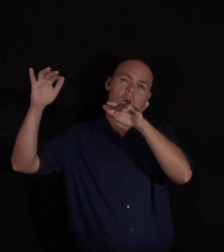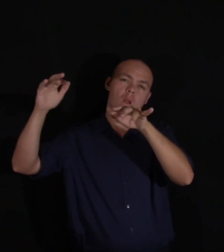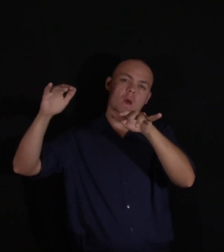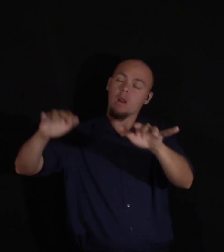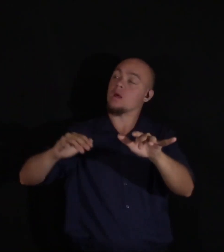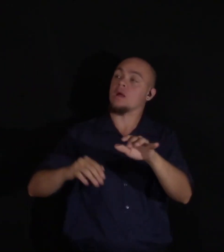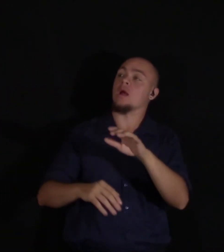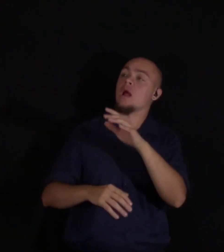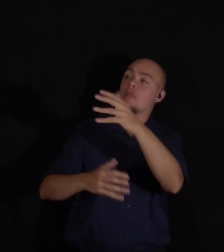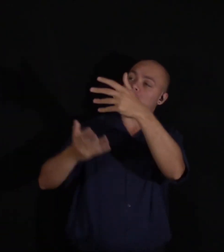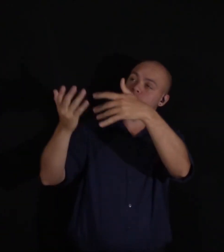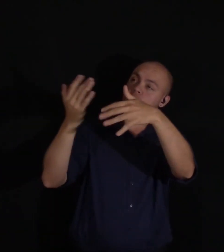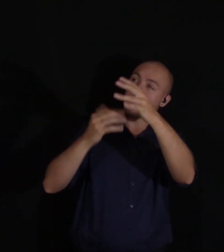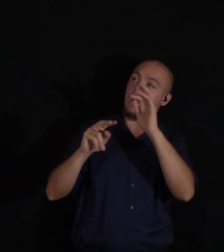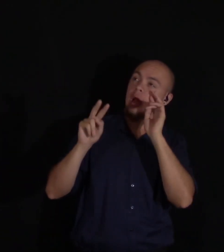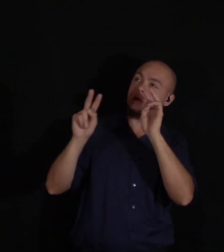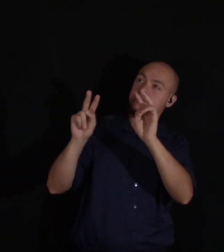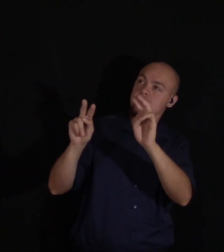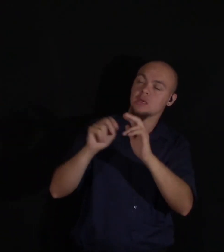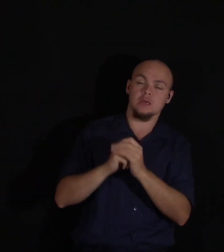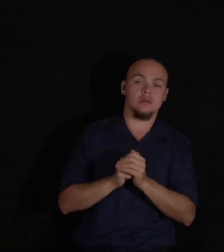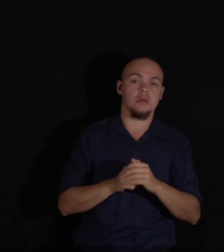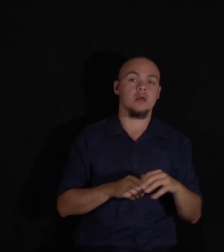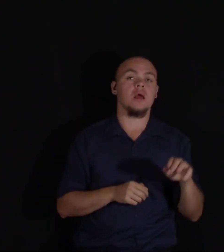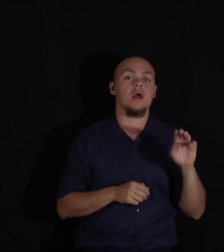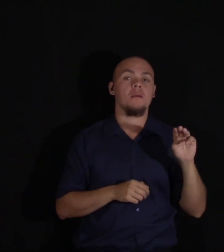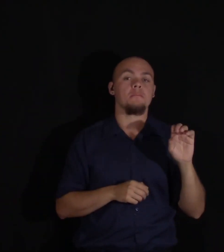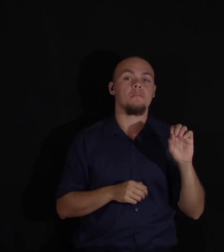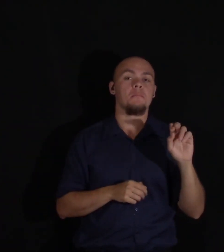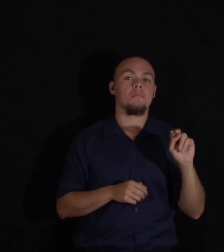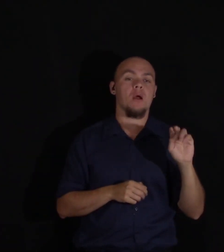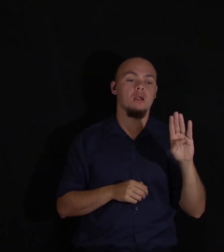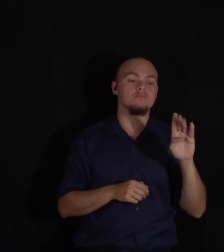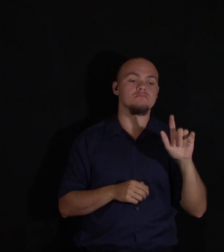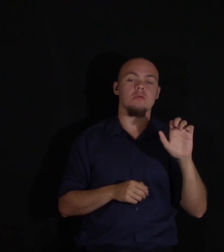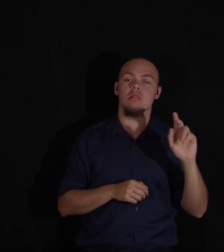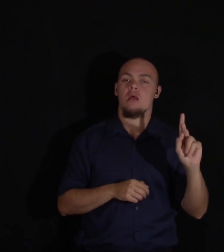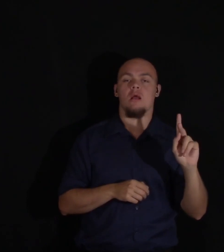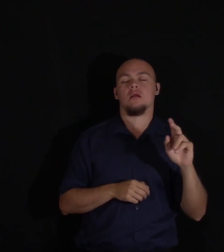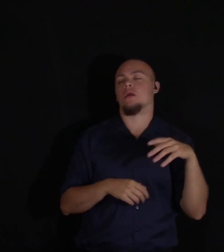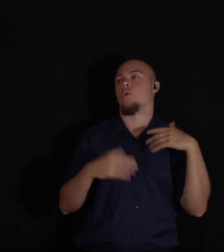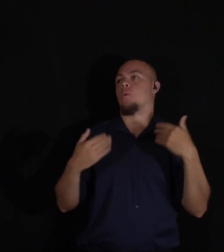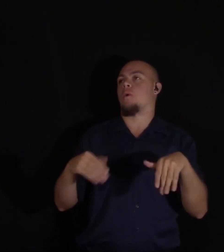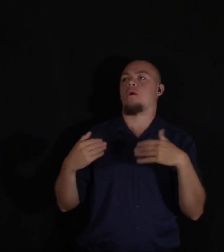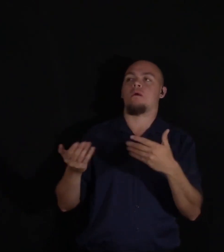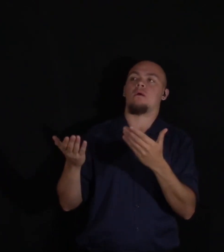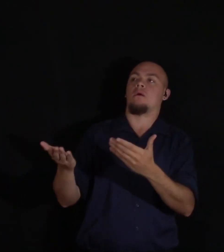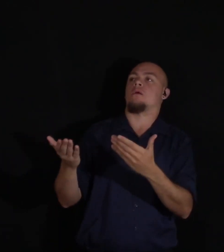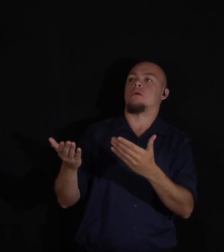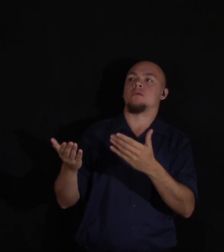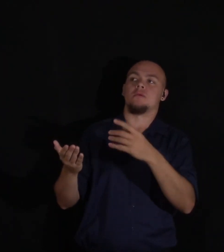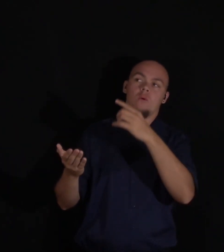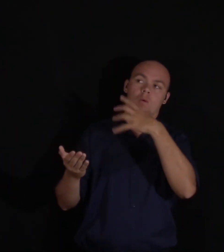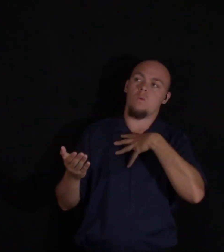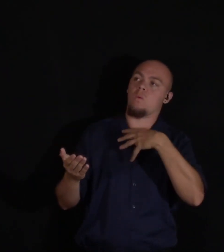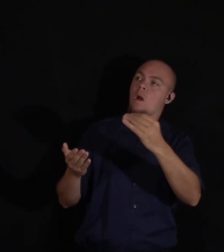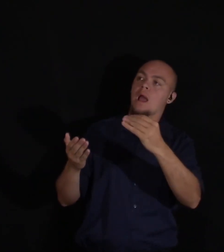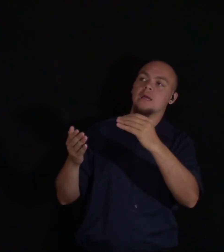its passage. Mont Blanc, the supreme and magnificent Mont Blanc, raised itself from the surrounding